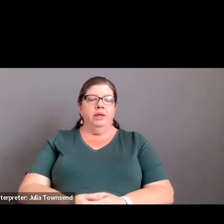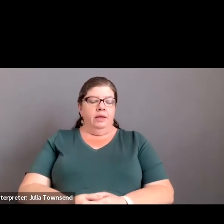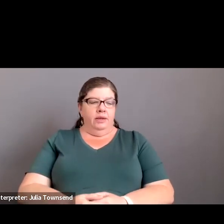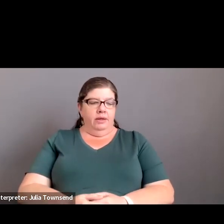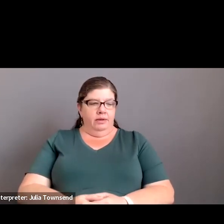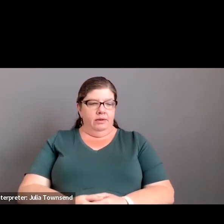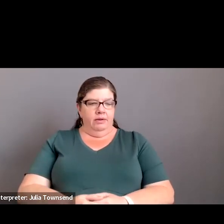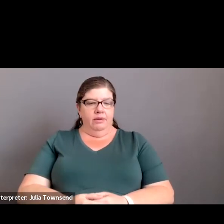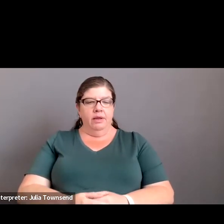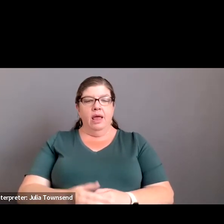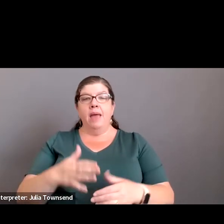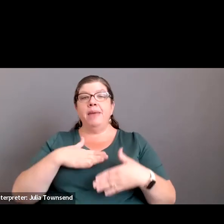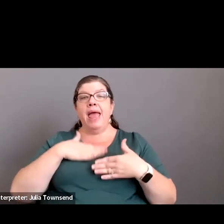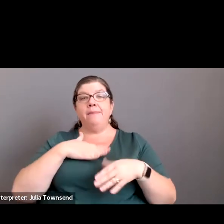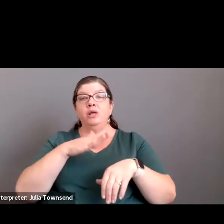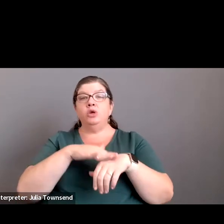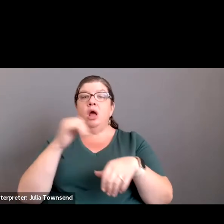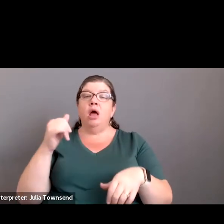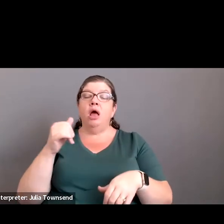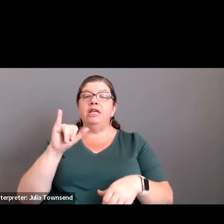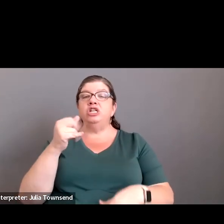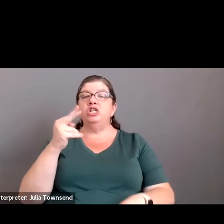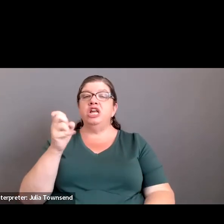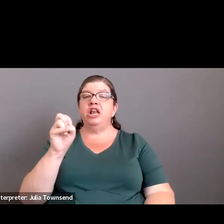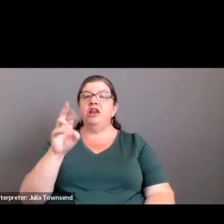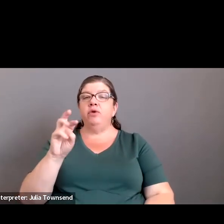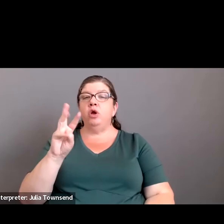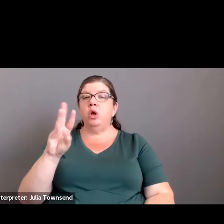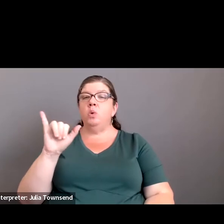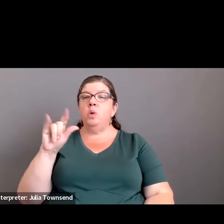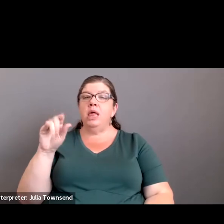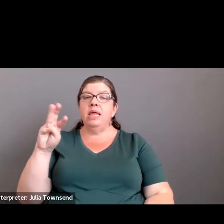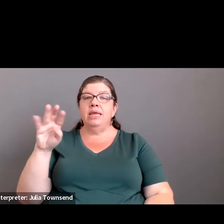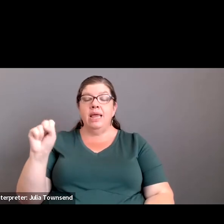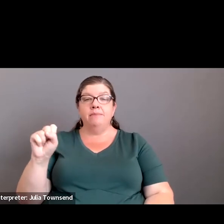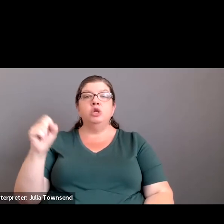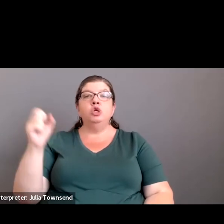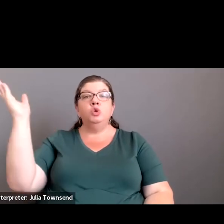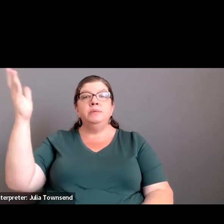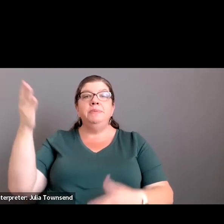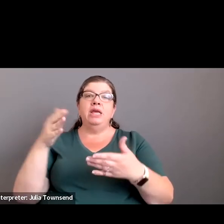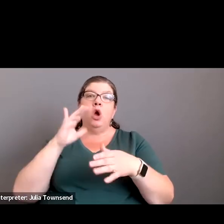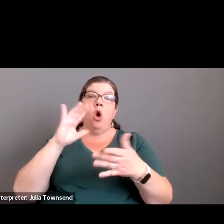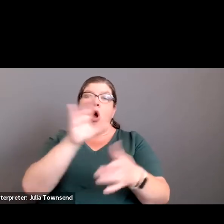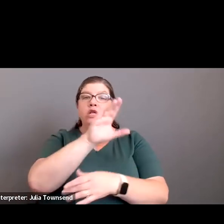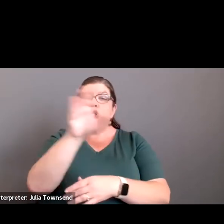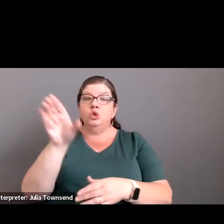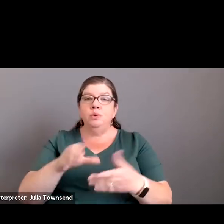I'm happy to call Miss Jennifer Williams to speak virtually on public comment.